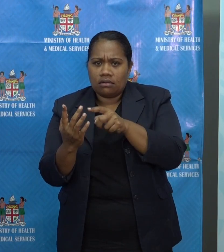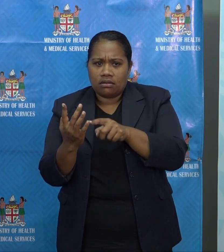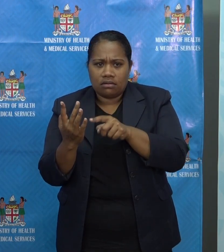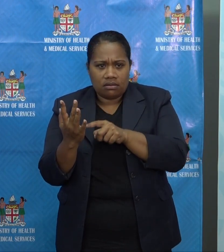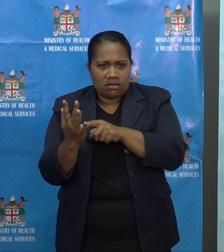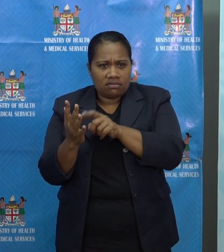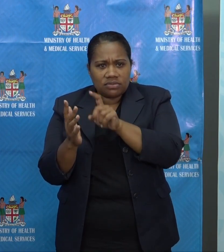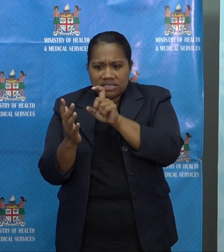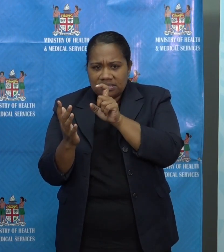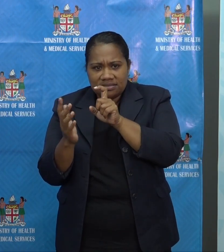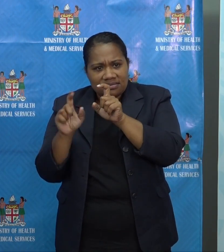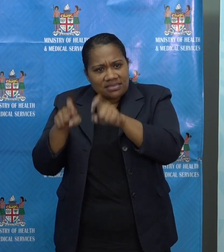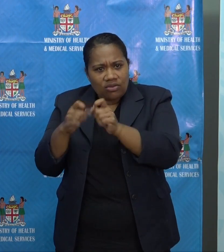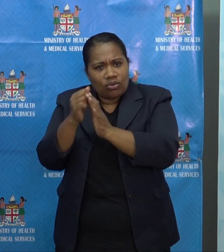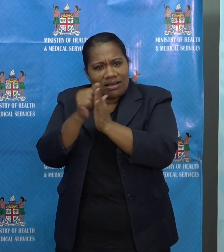washed.